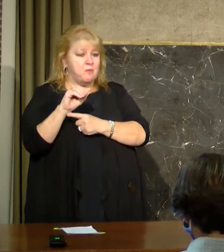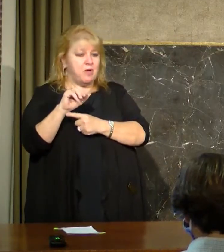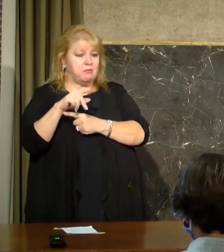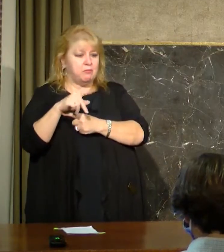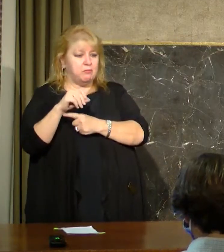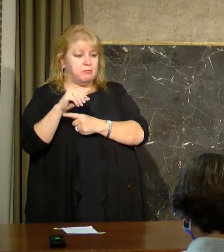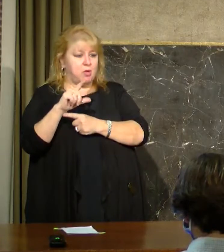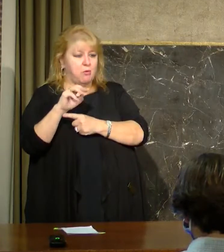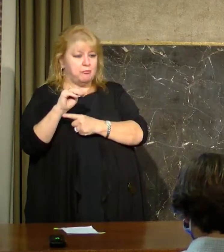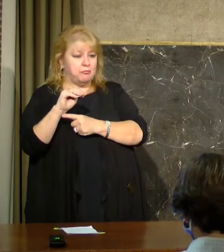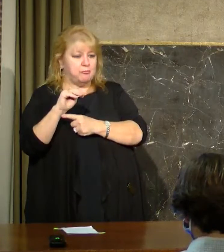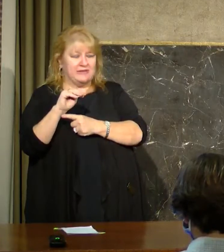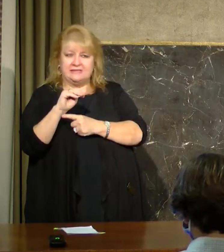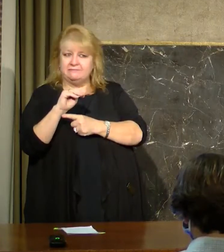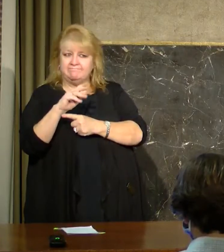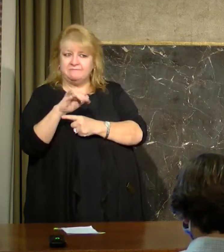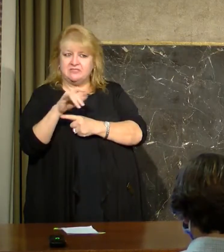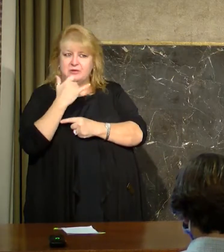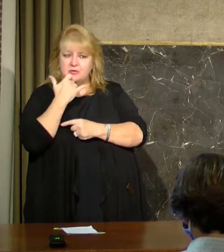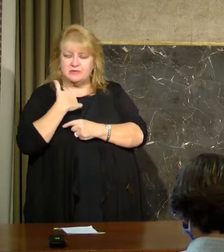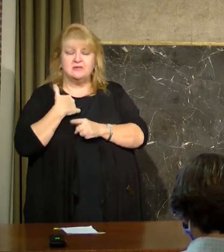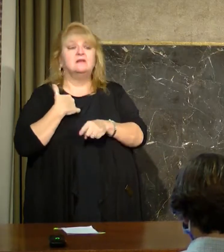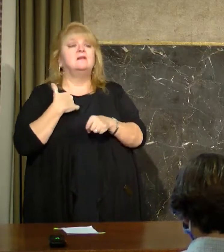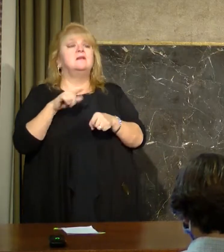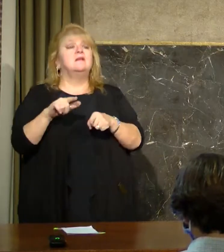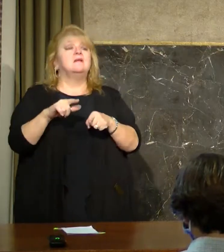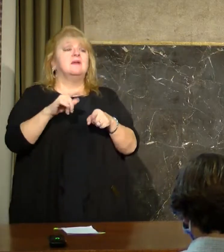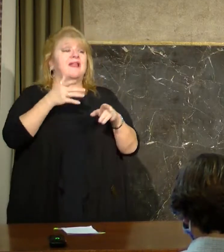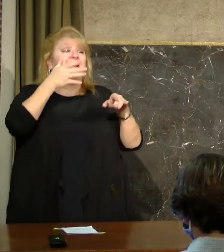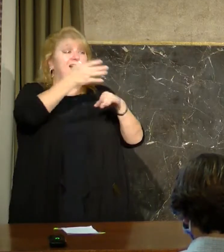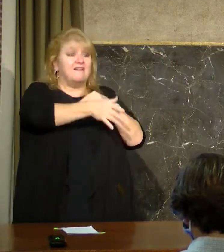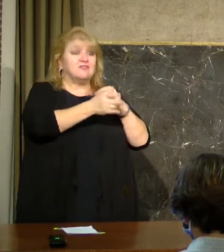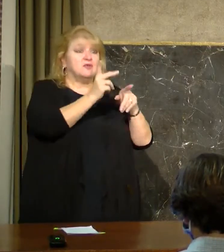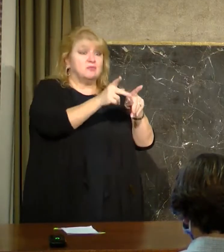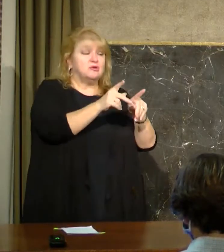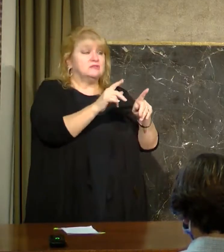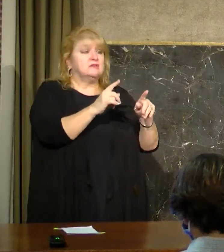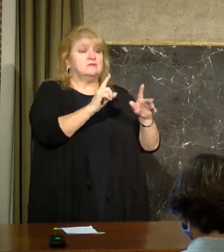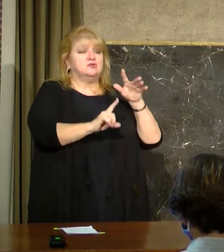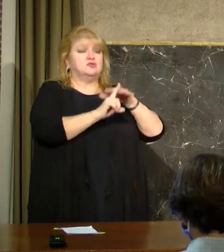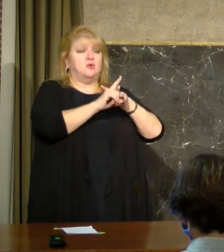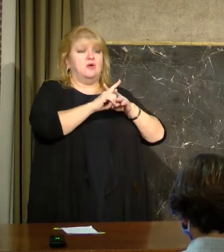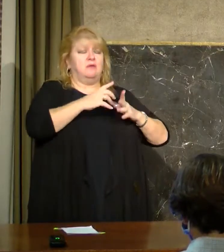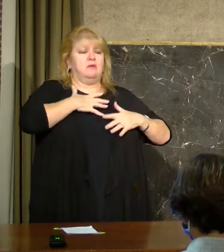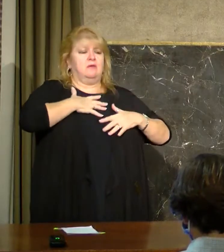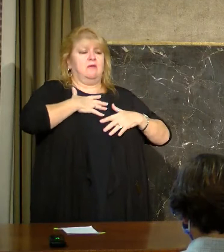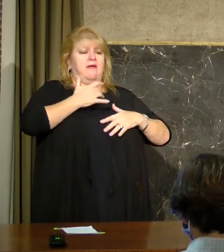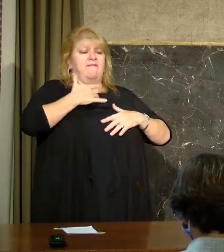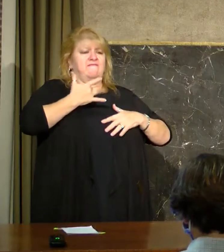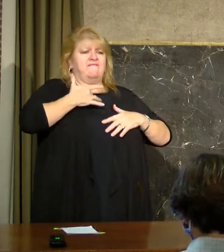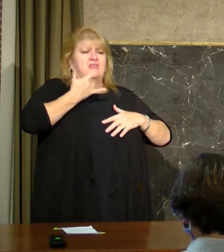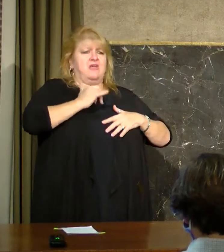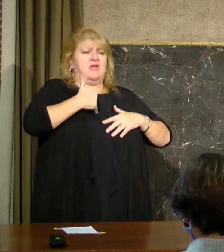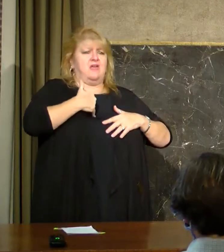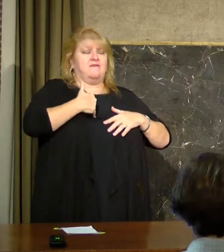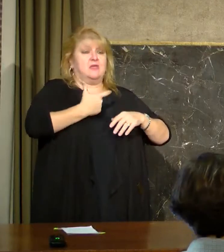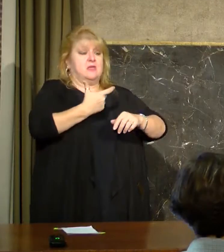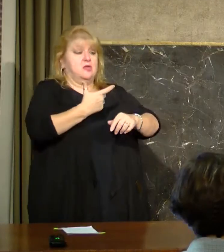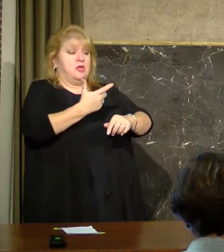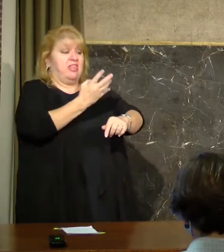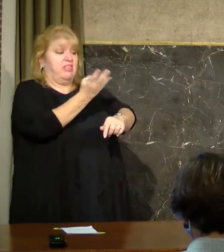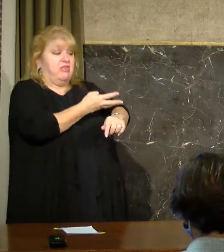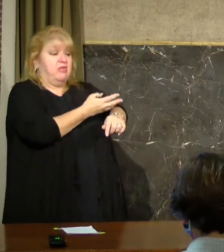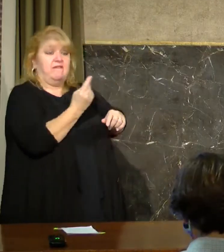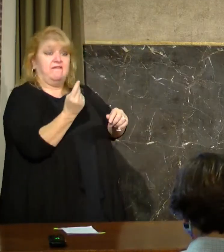positive and very quickly after developing symptoms receives these treatments, it makes it